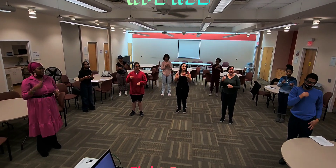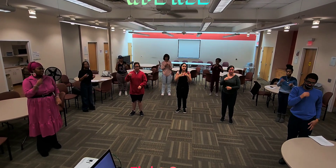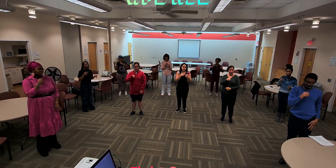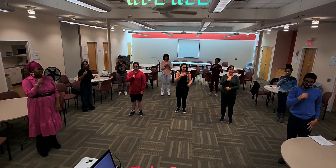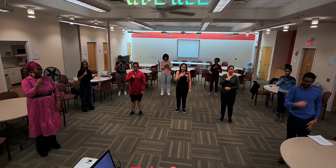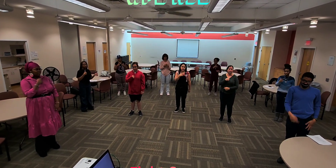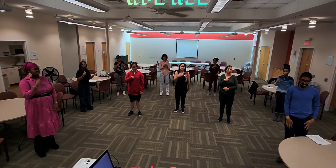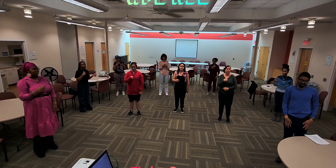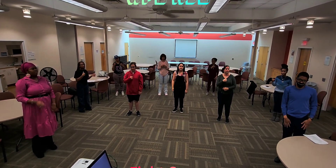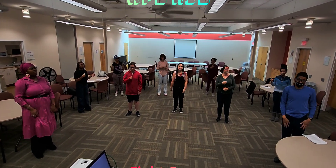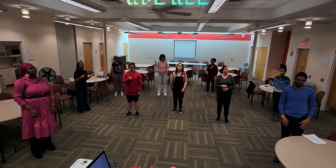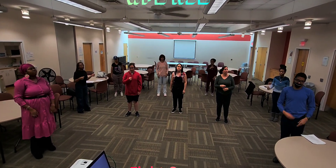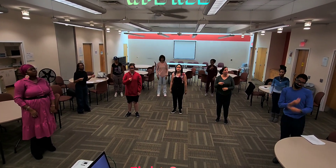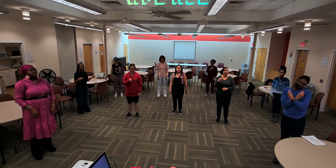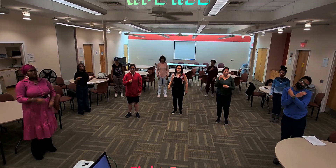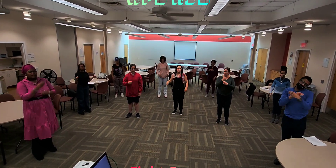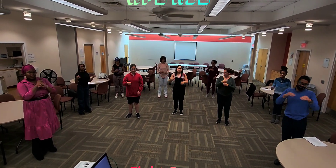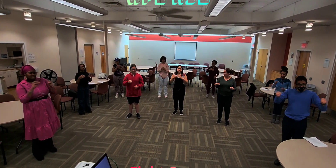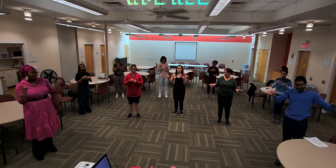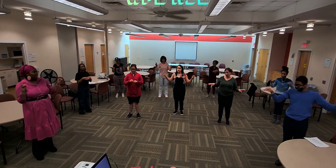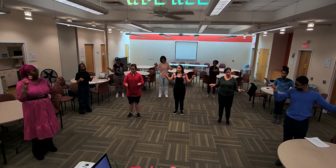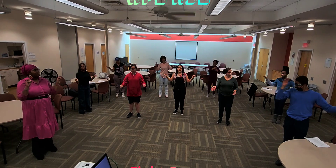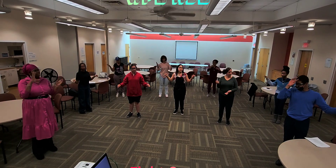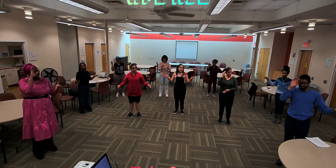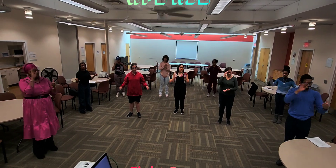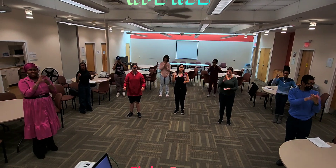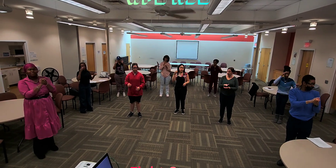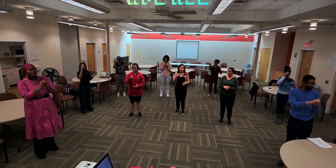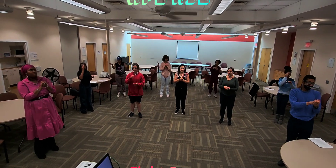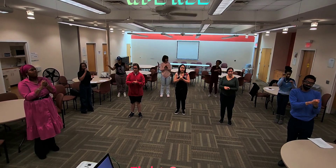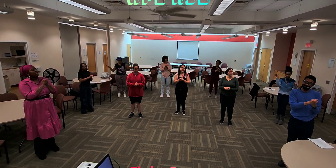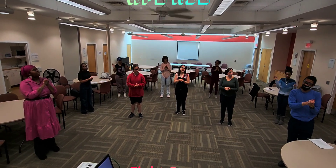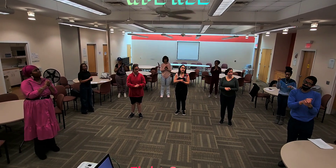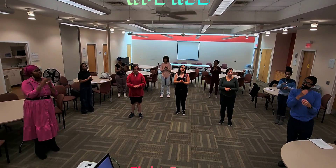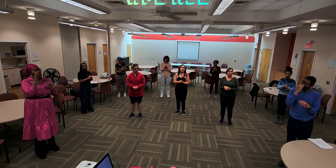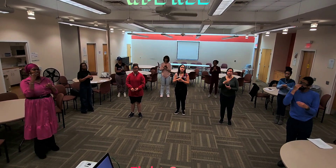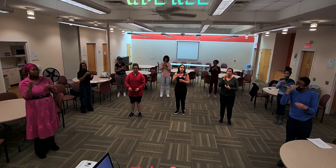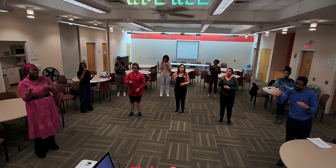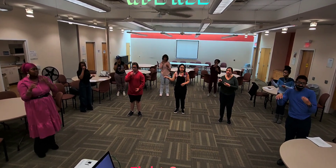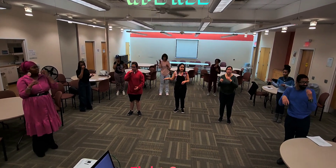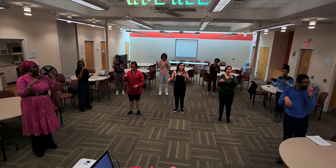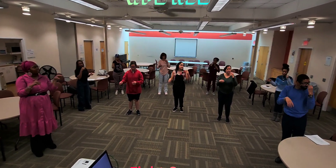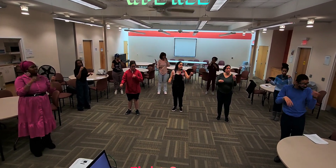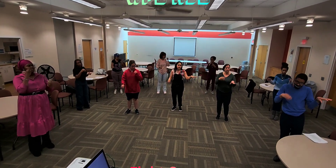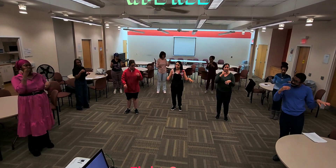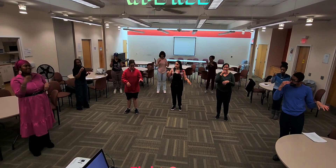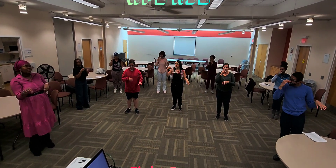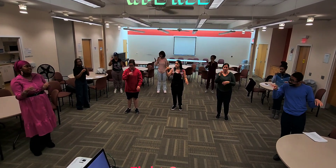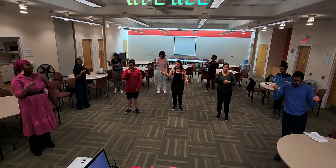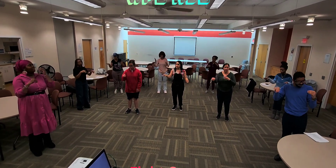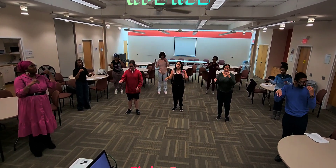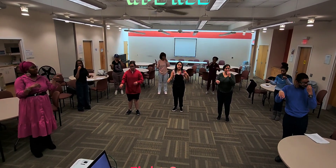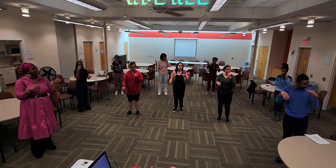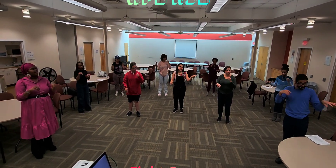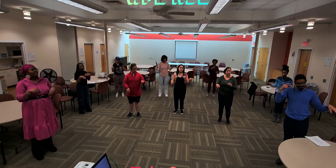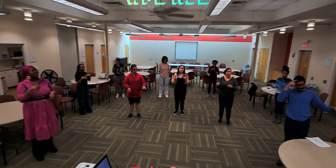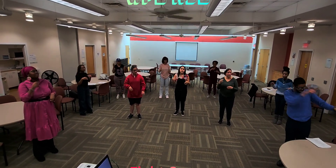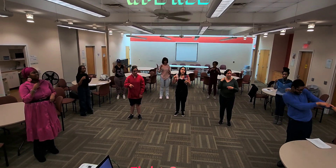song And I don't really care what nobody else believes Cause